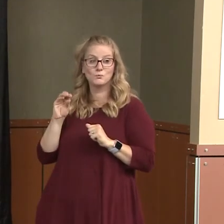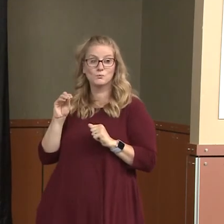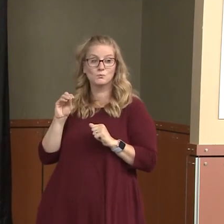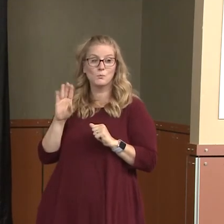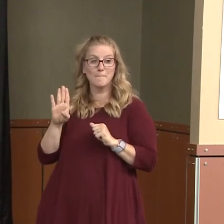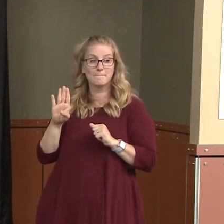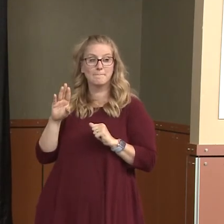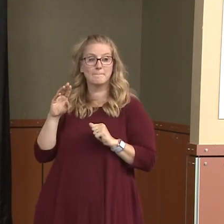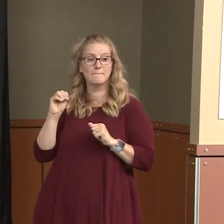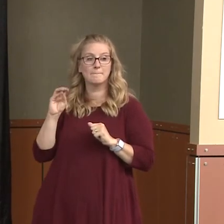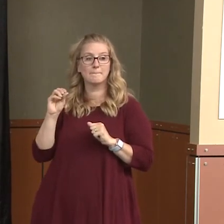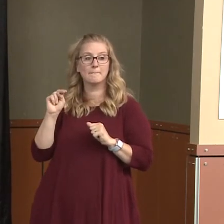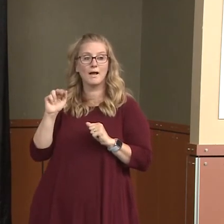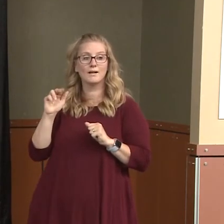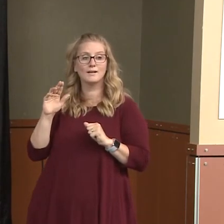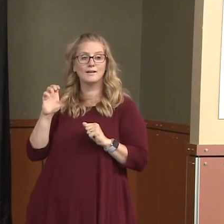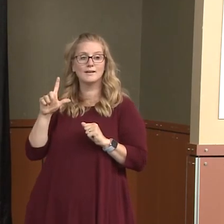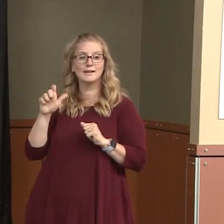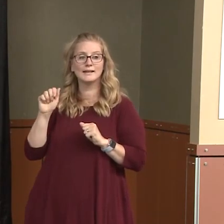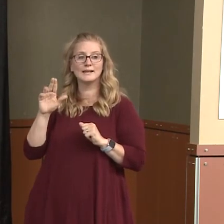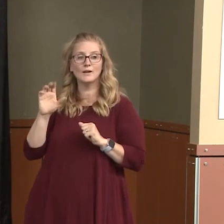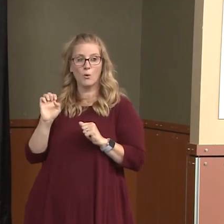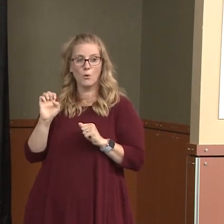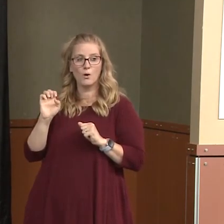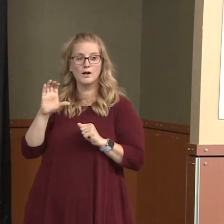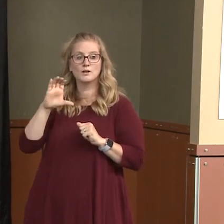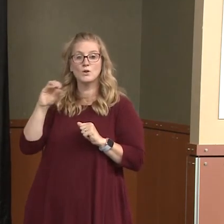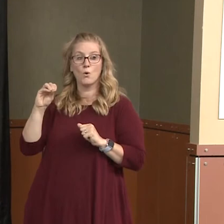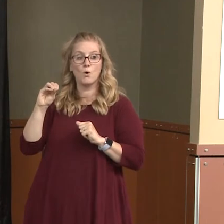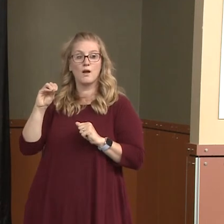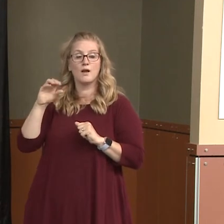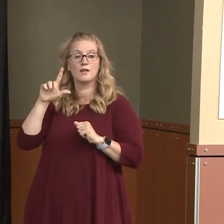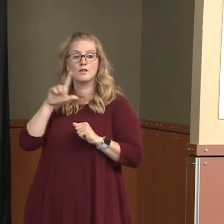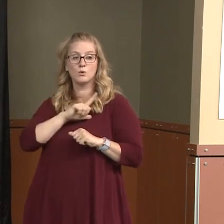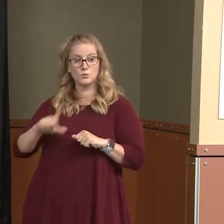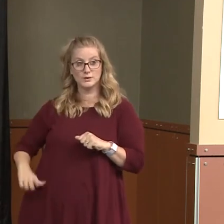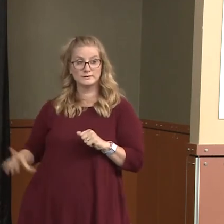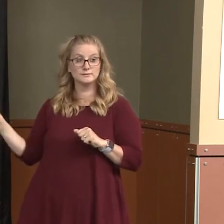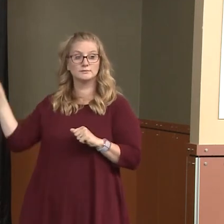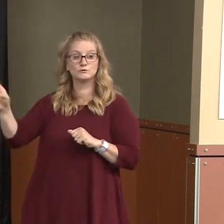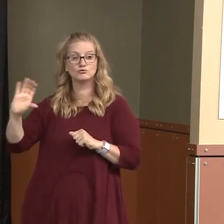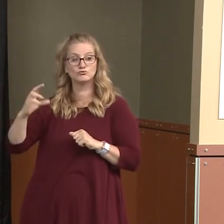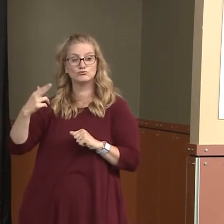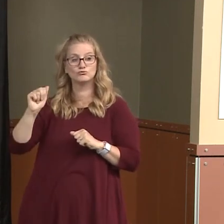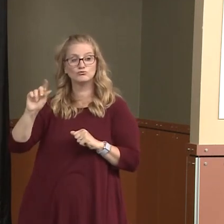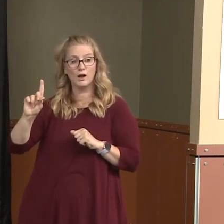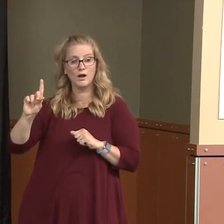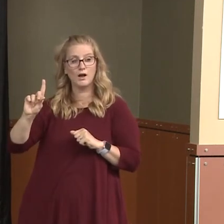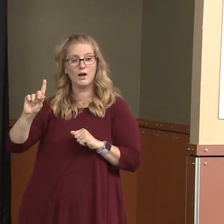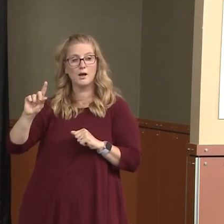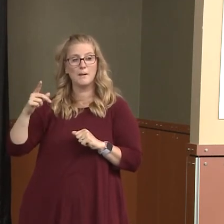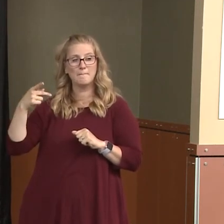here, who is the CEO of Lords. And to my right, Chad Pugh, who serves as the Chief Operating Officer of Trios.